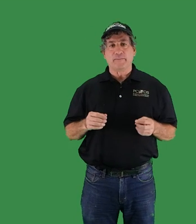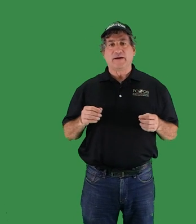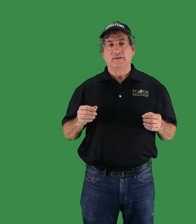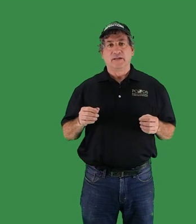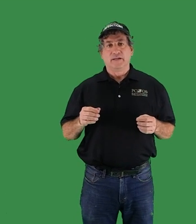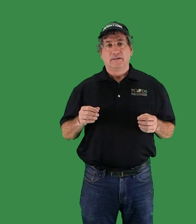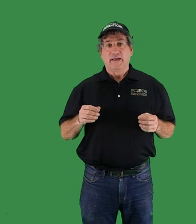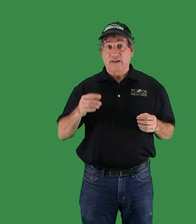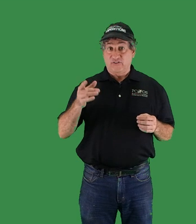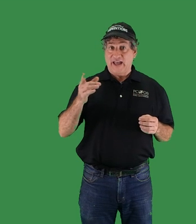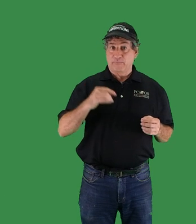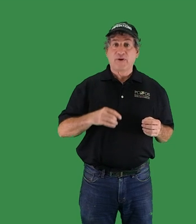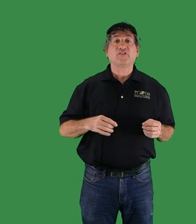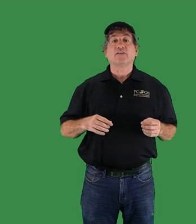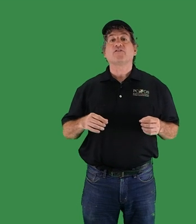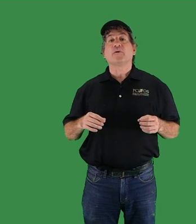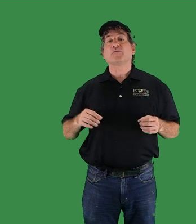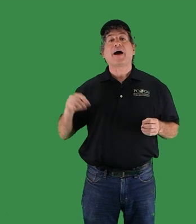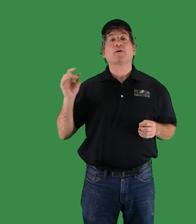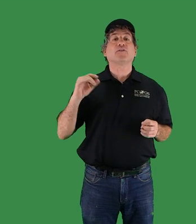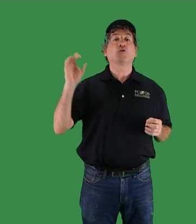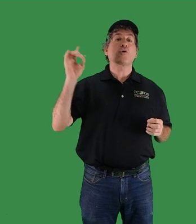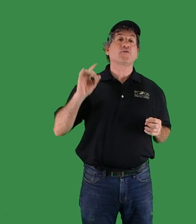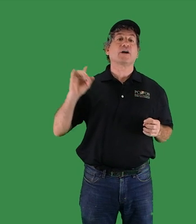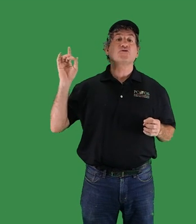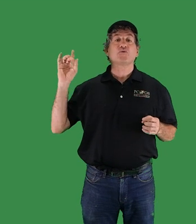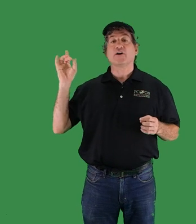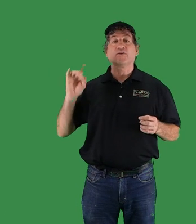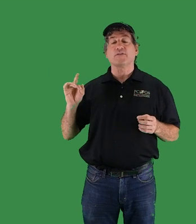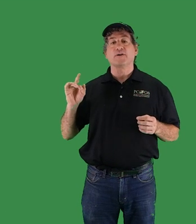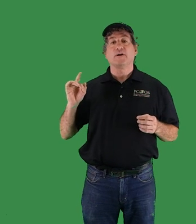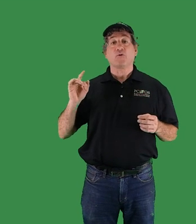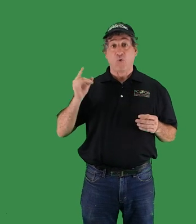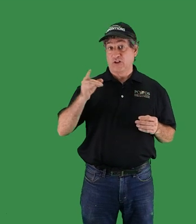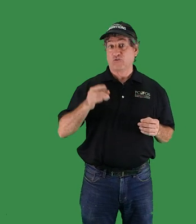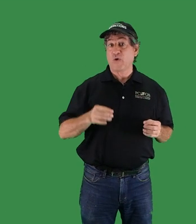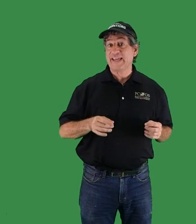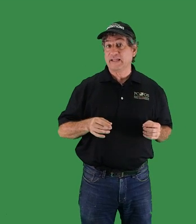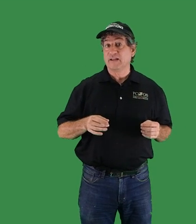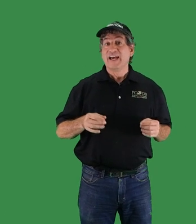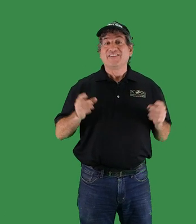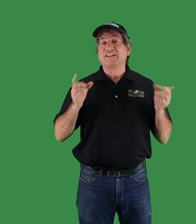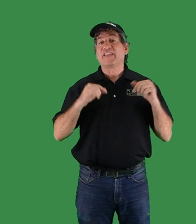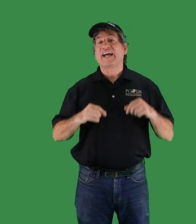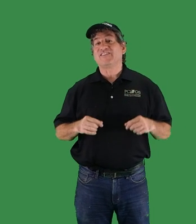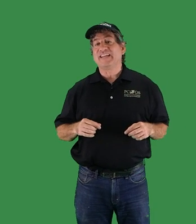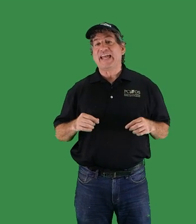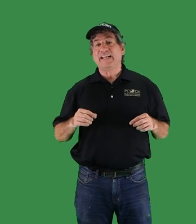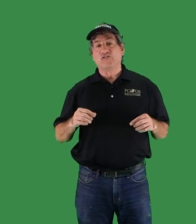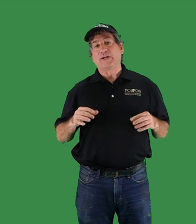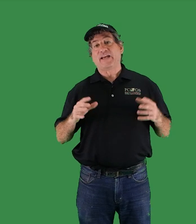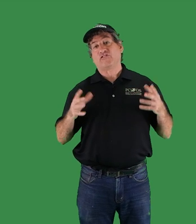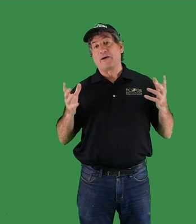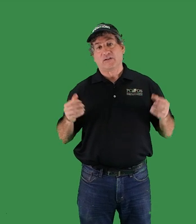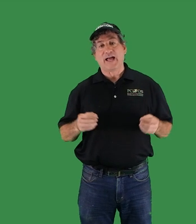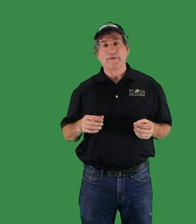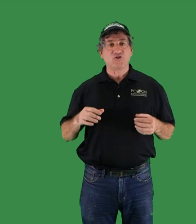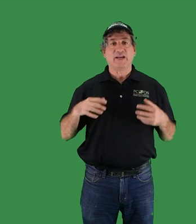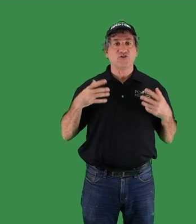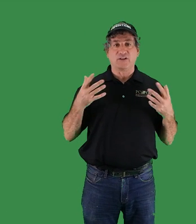about as that president of the most powerful northern country on earth Ronald Reagan did in the 1980s when asked about climate change and